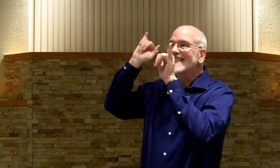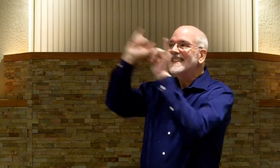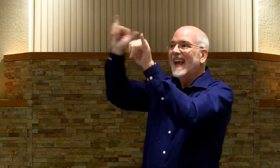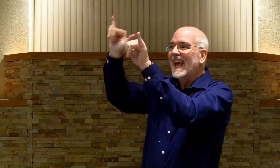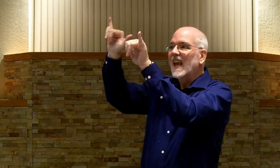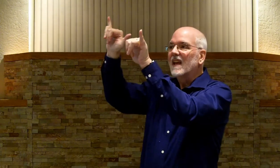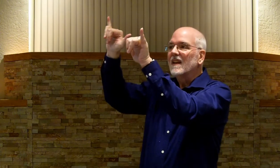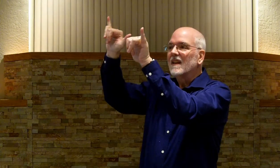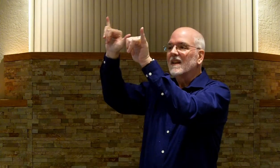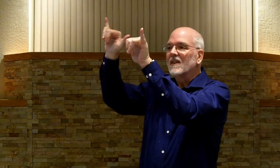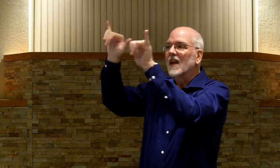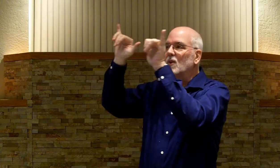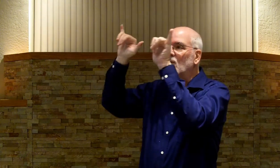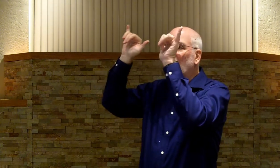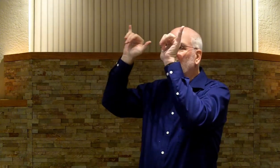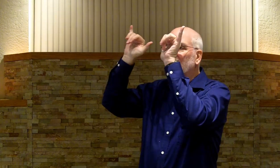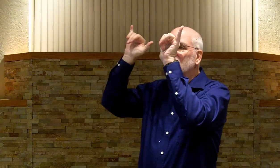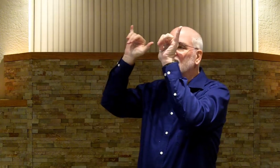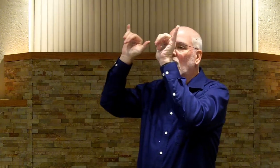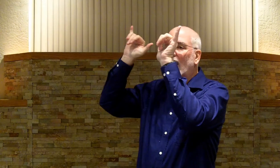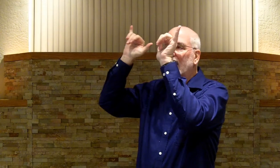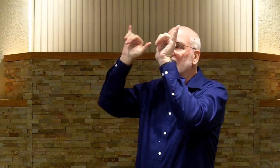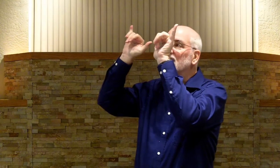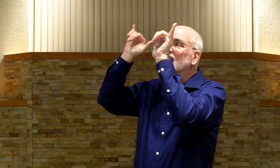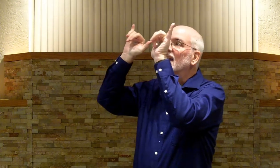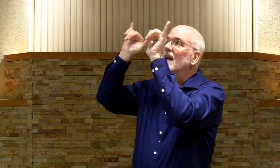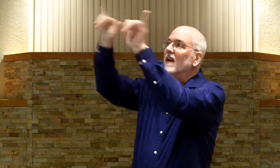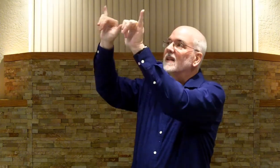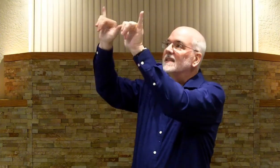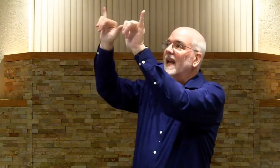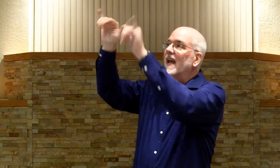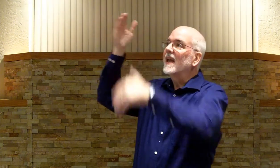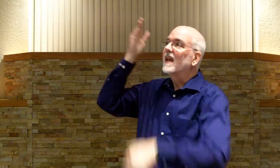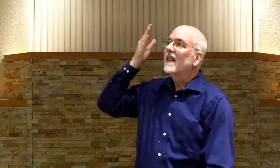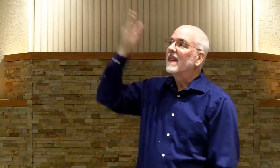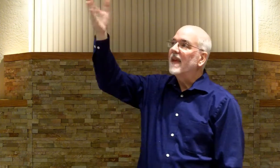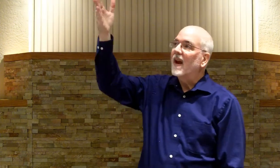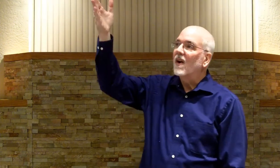Stay. Okay. Two white hands. Y hands. Stay. There.